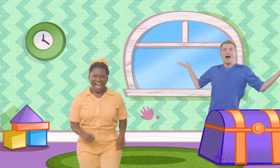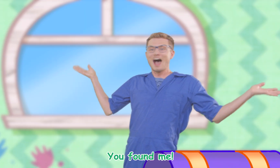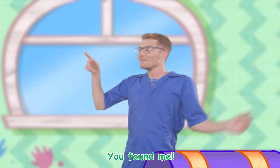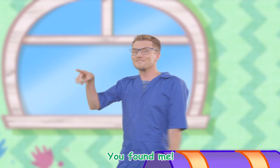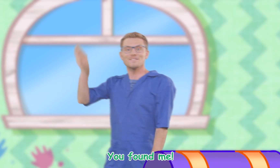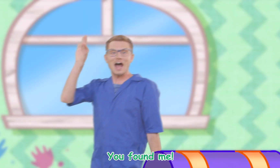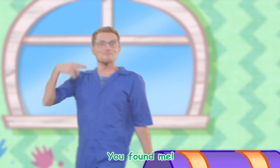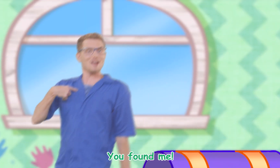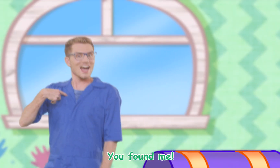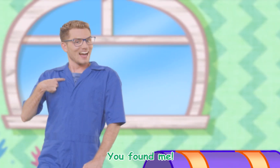You found me!